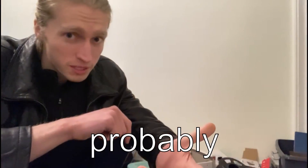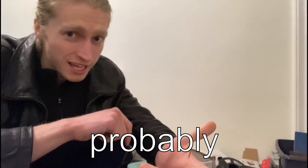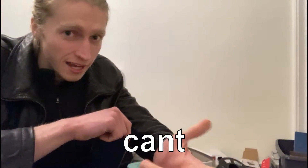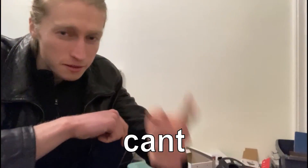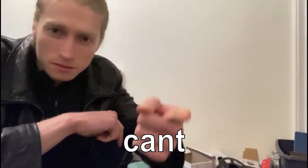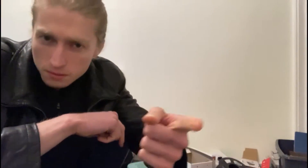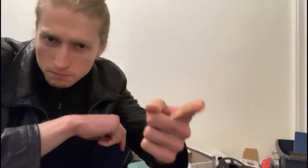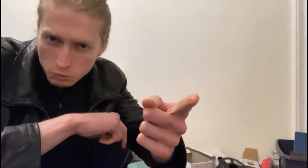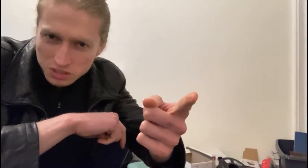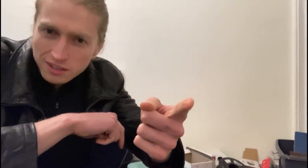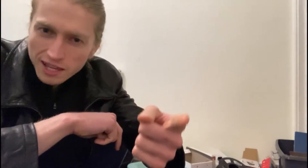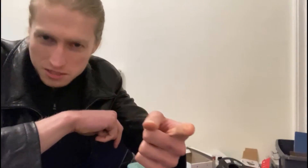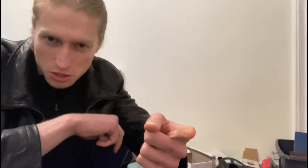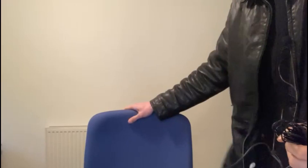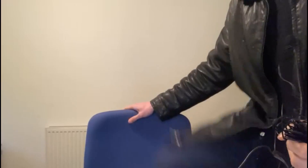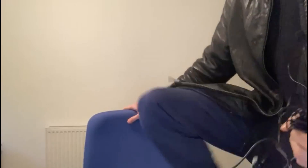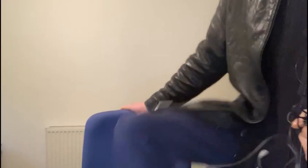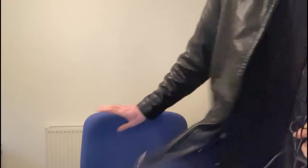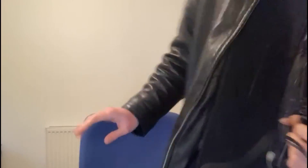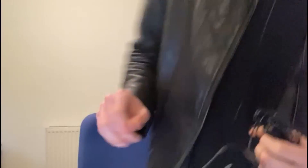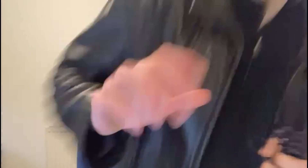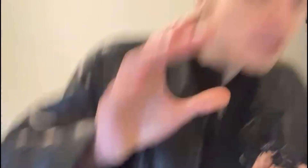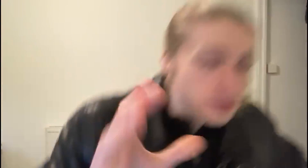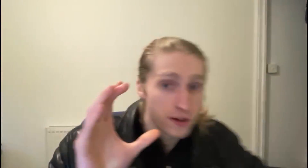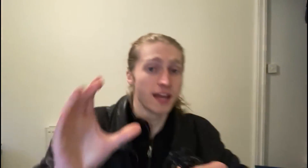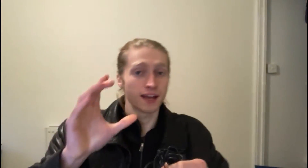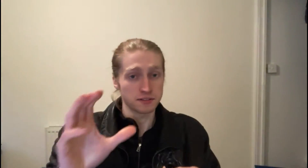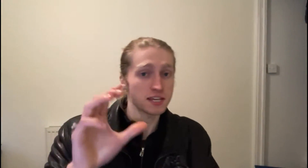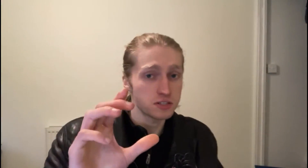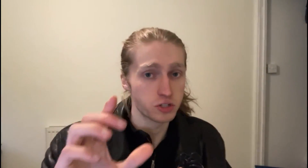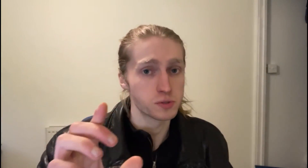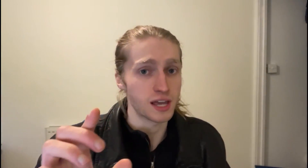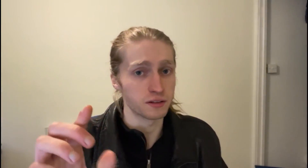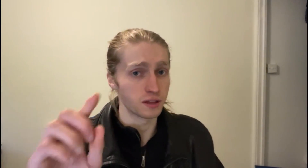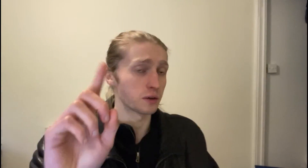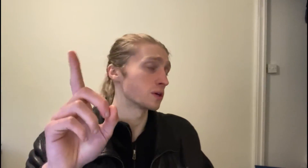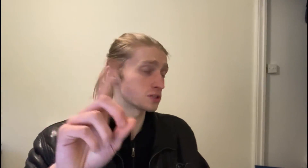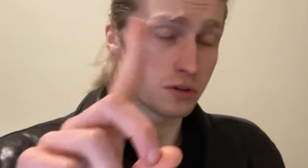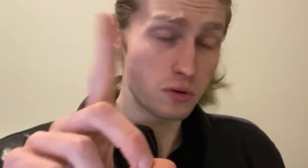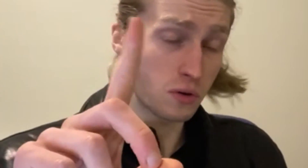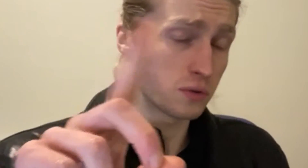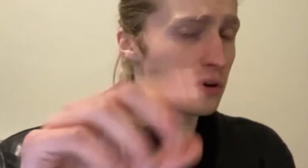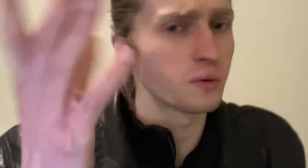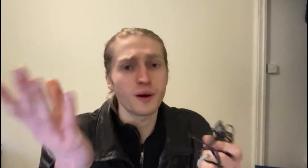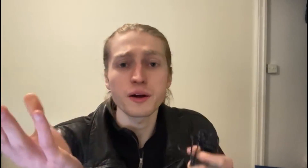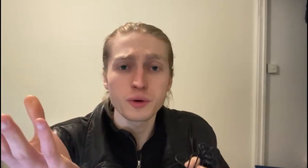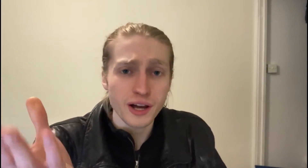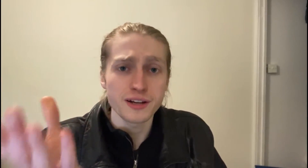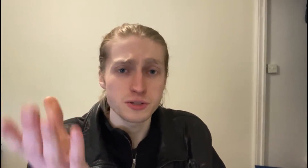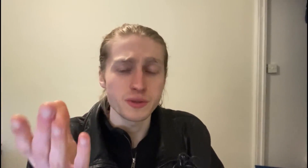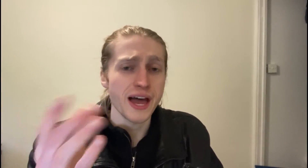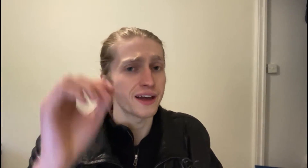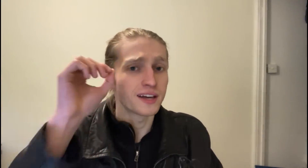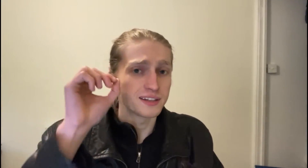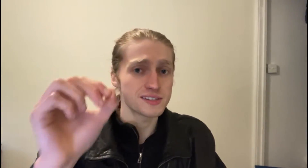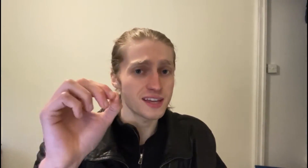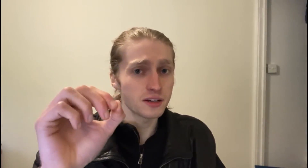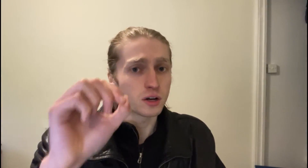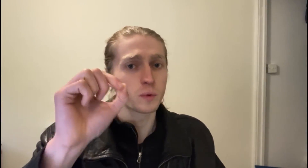can, but would you like to? Now, I'm not going to sit here and teach you sign language. Why would I do that? Instead, we're